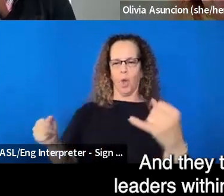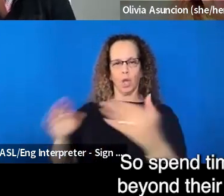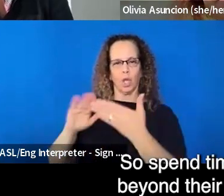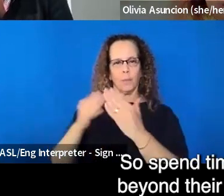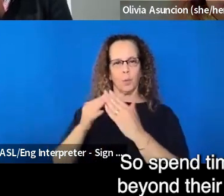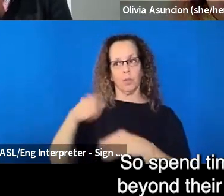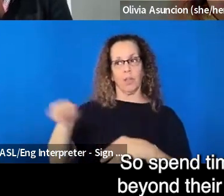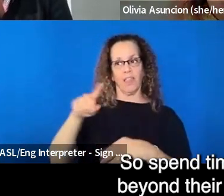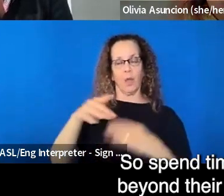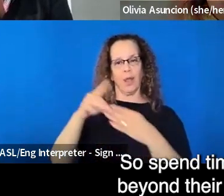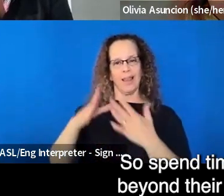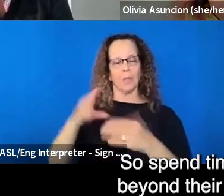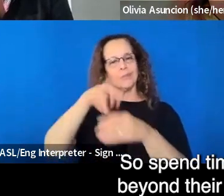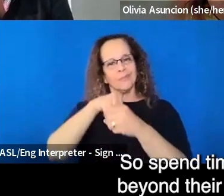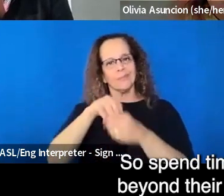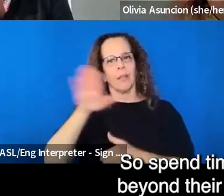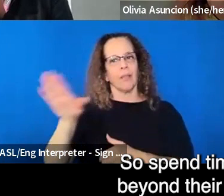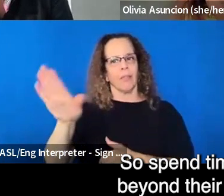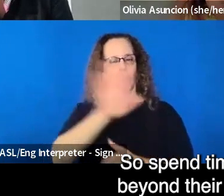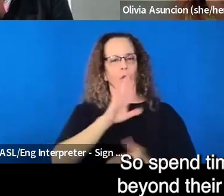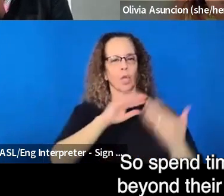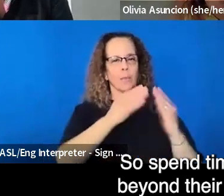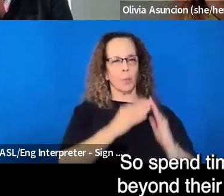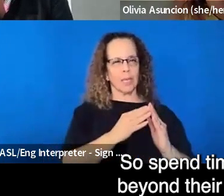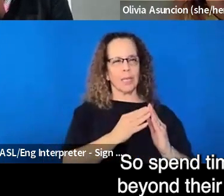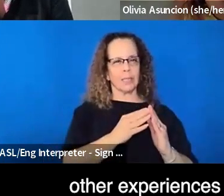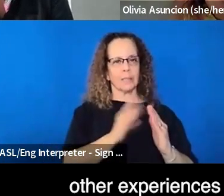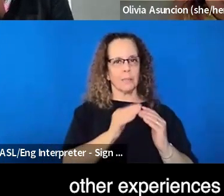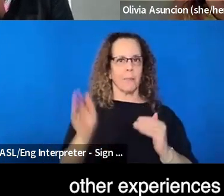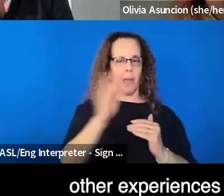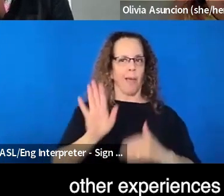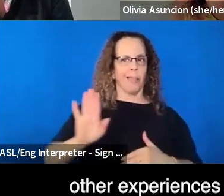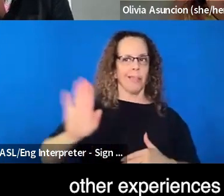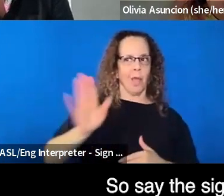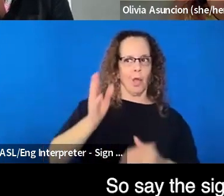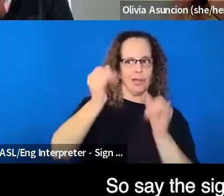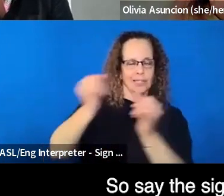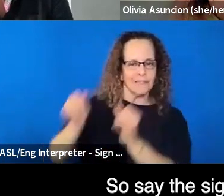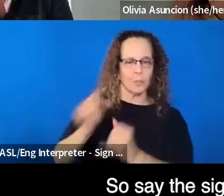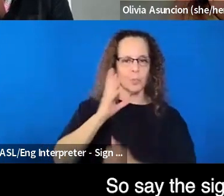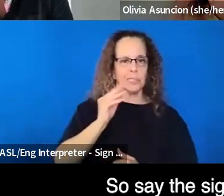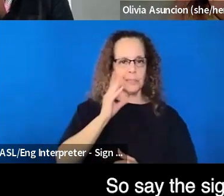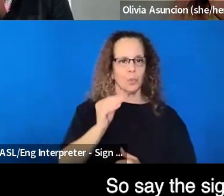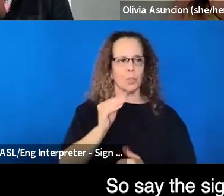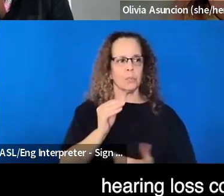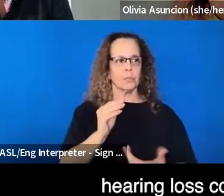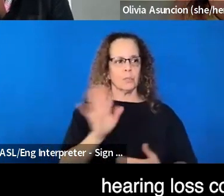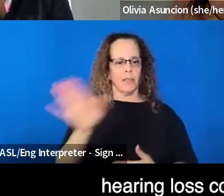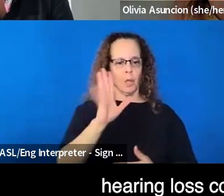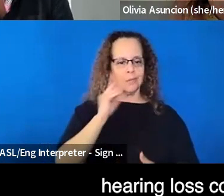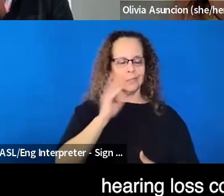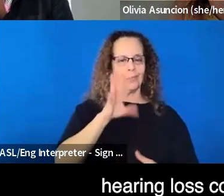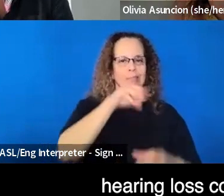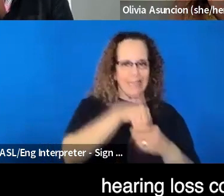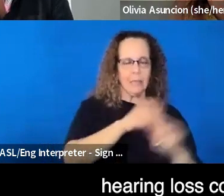within their community. So spend time understanding beyond their lived experience, other experiences within their community. So say the sight loss community, hearing